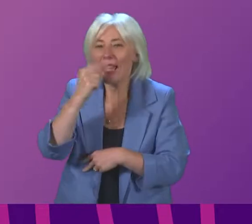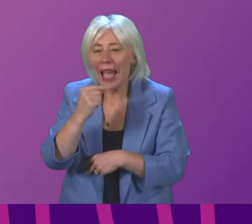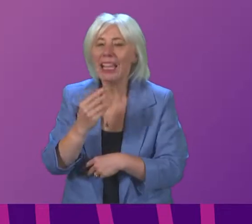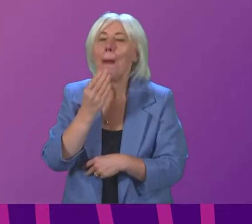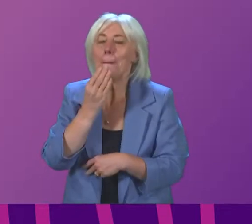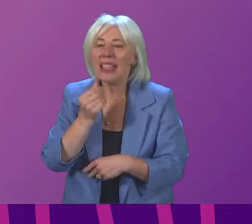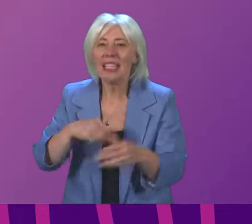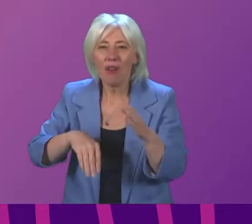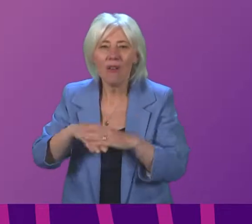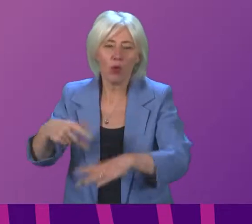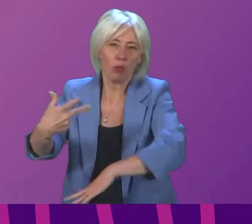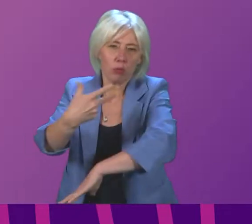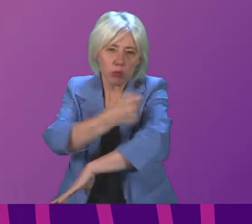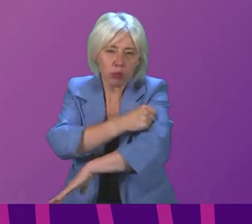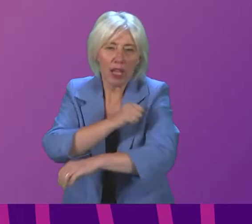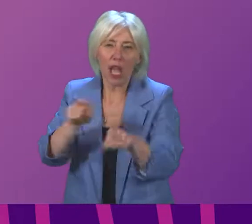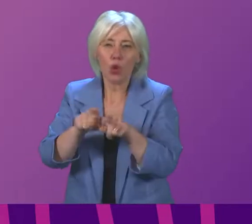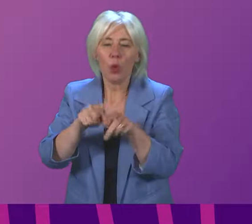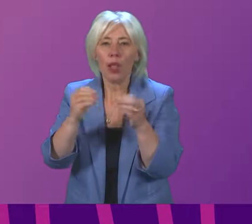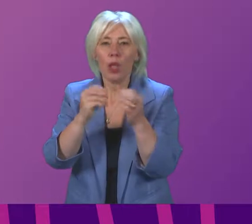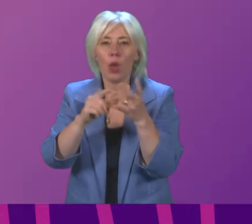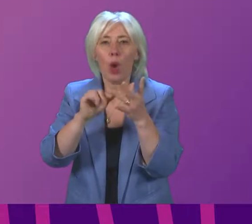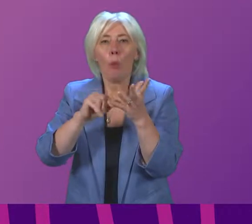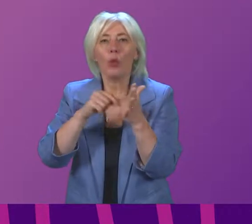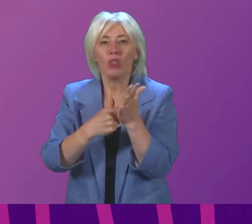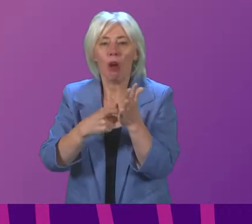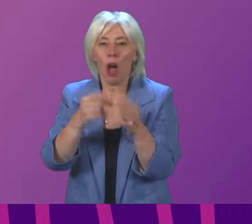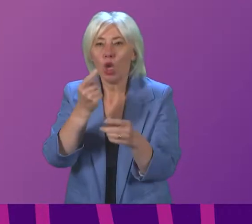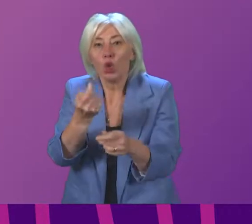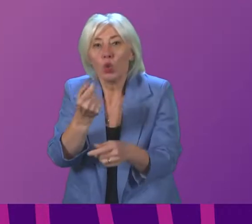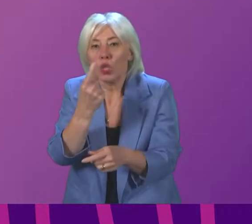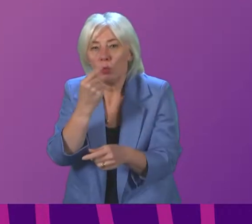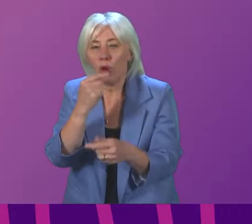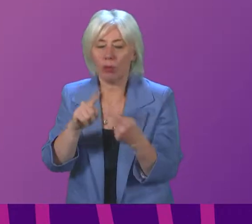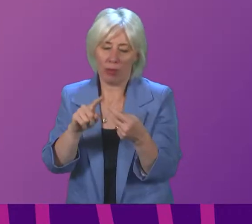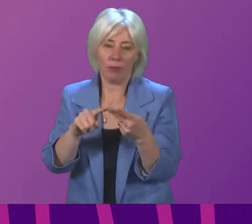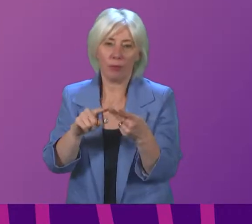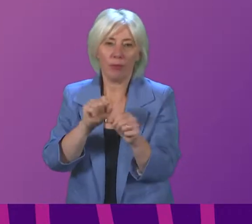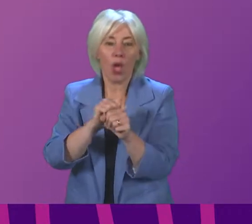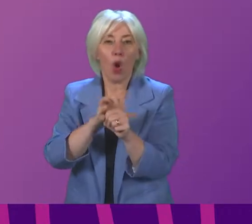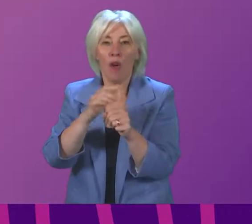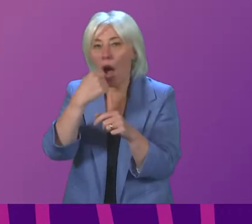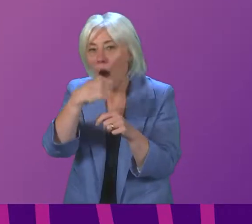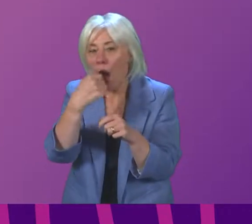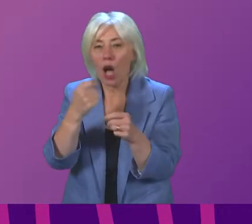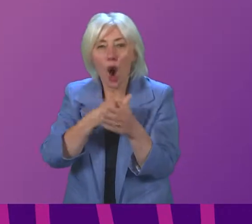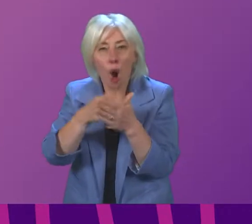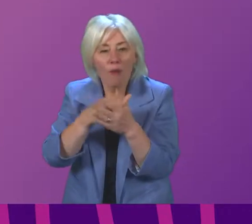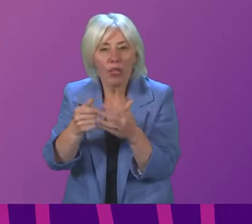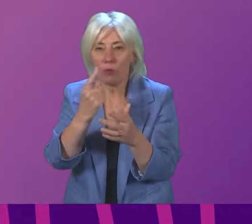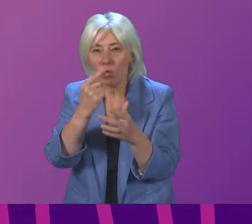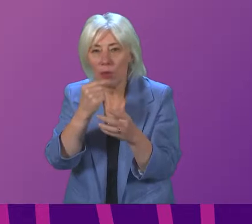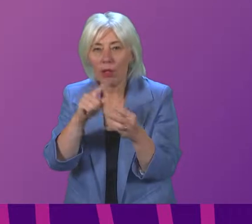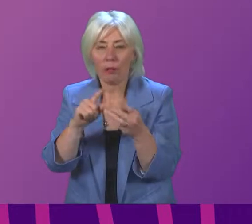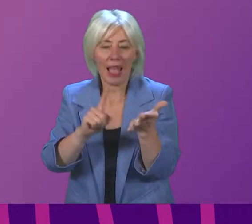and get fully vaccinated and get your booster jag as soon as possible. Take a Covid test as often as you can. Take a lateral flow